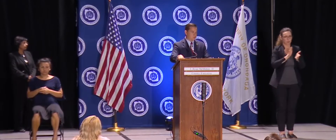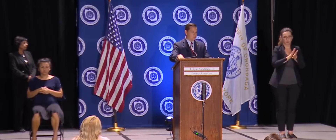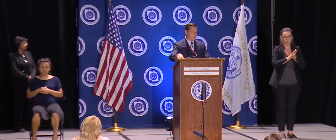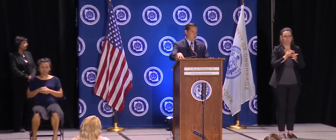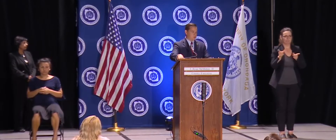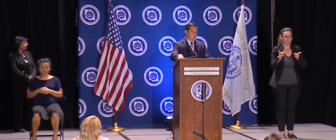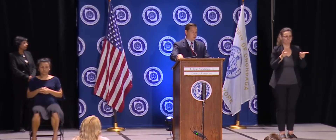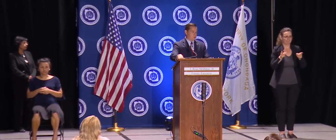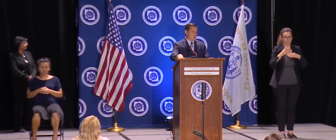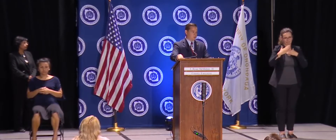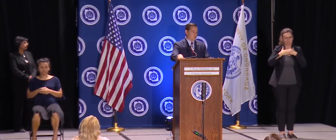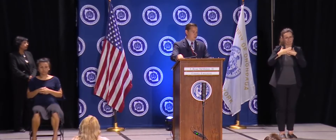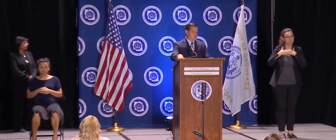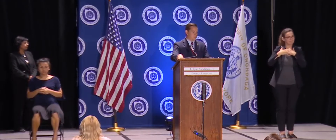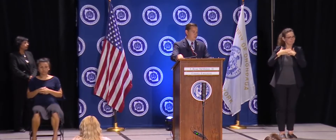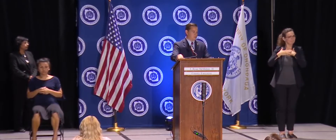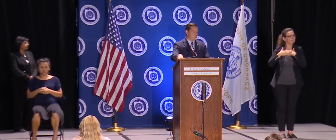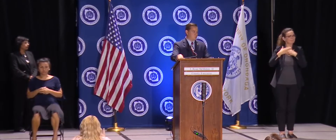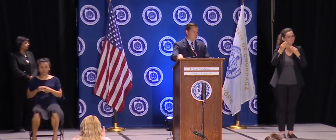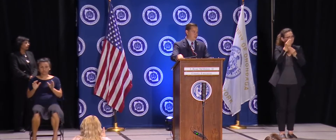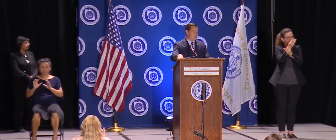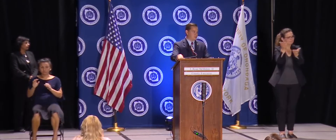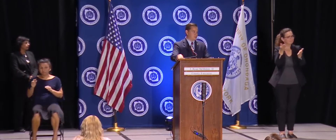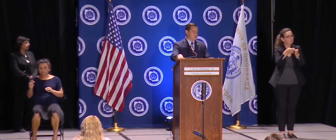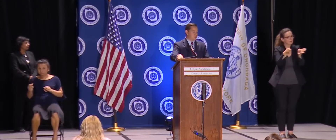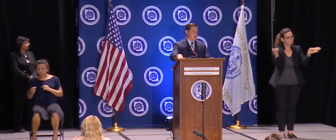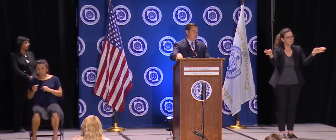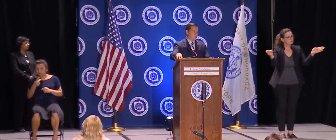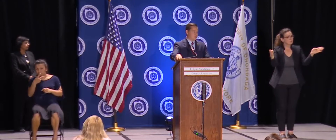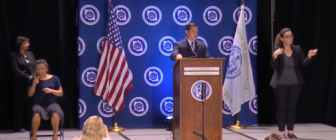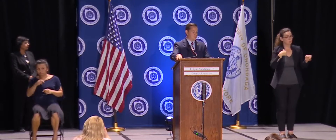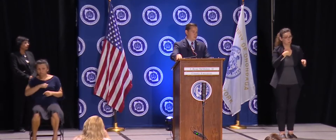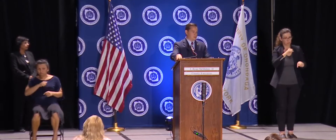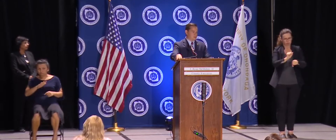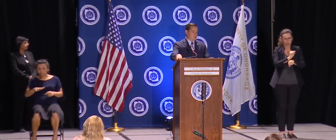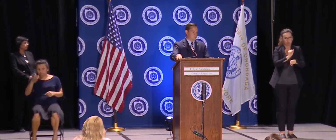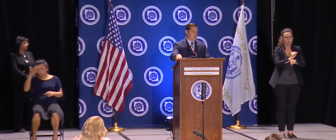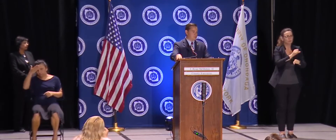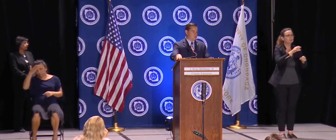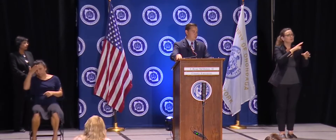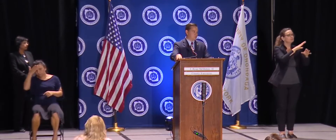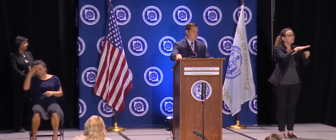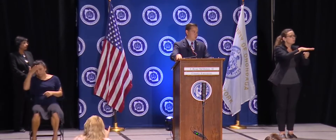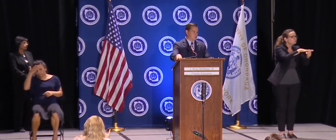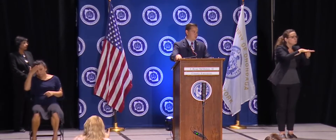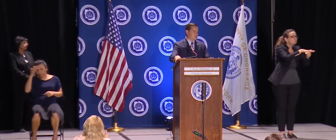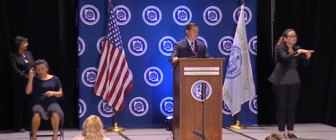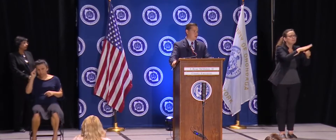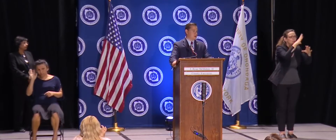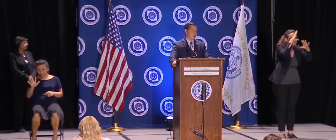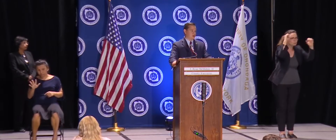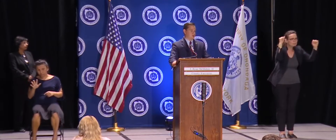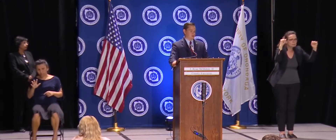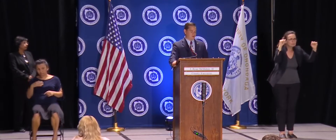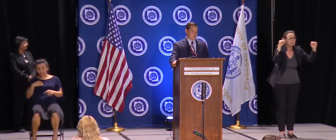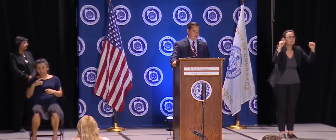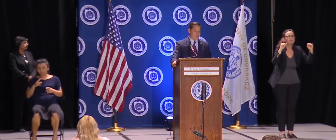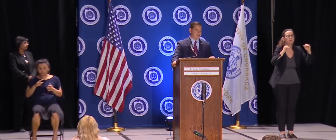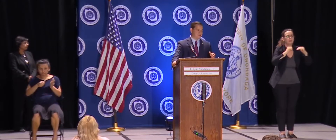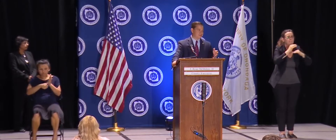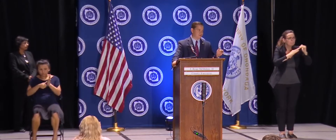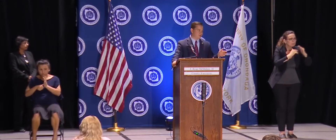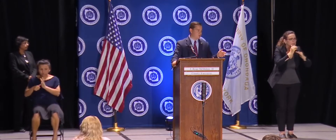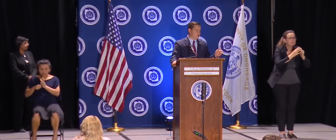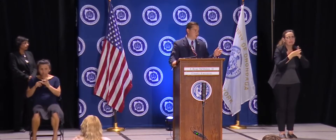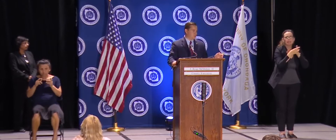alerted to them quickly worked with the superintendents and, uh, the leadership of the buildings. Uh, every